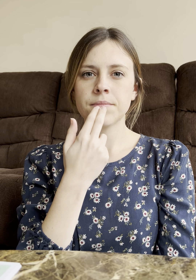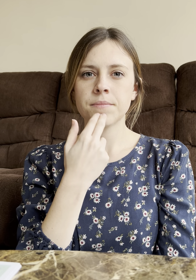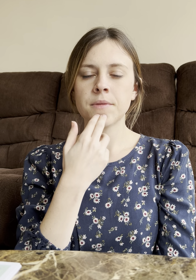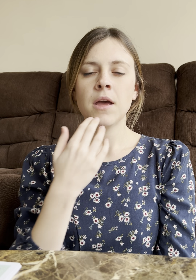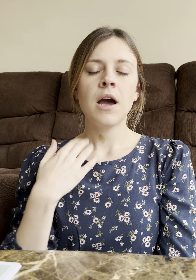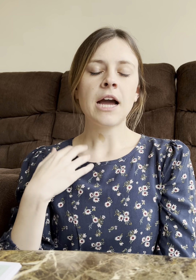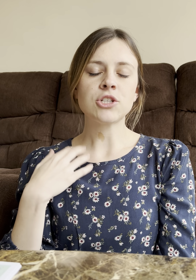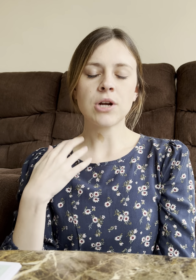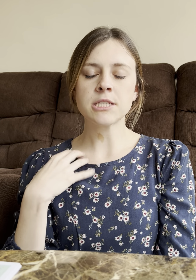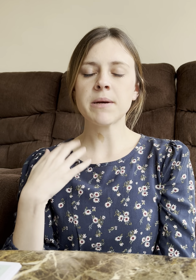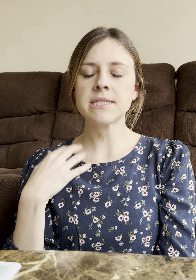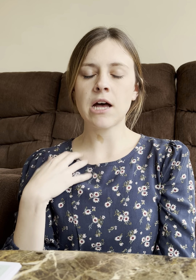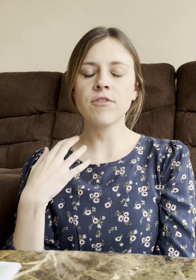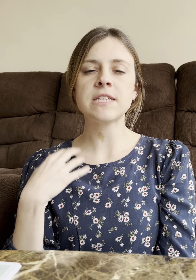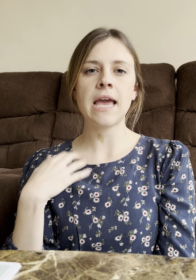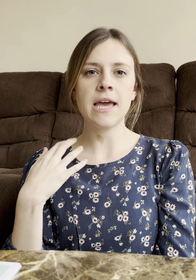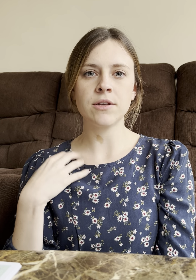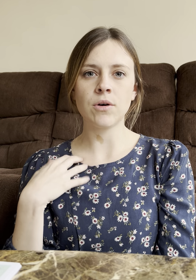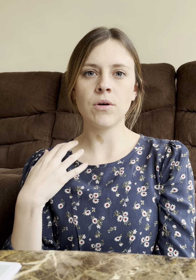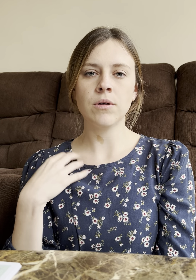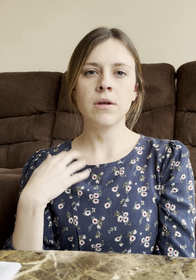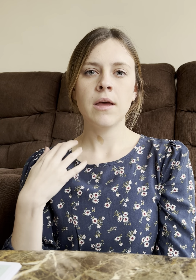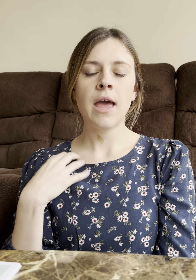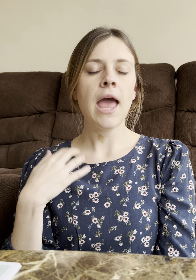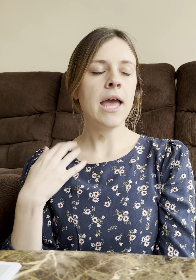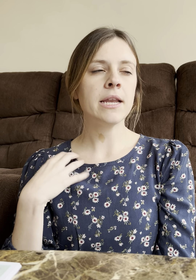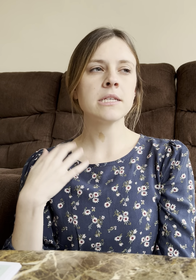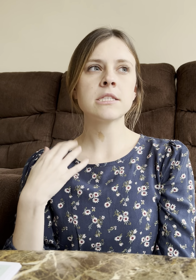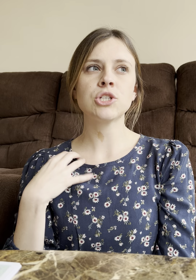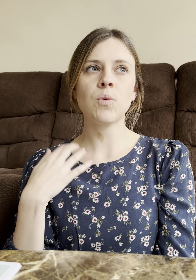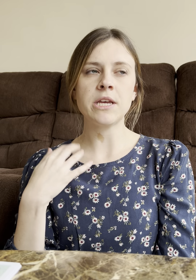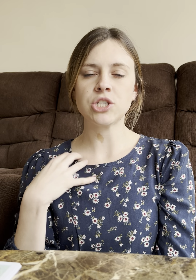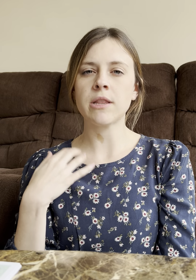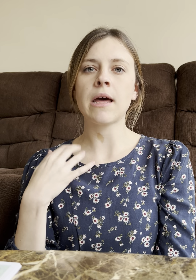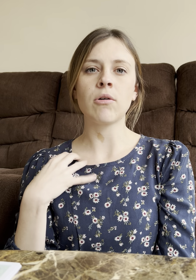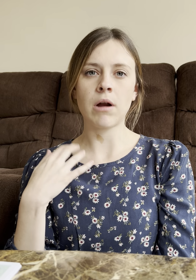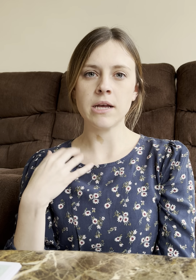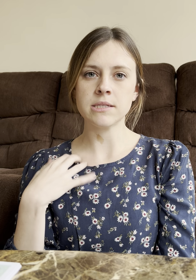I trust myself to handle any situation that arises.